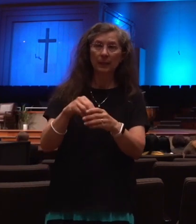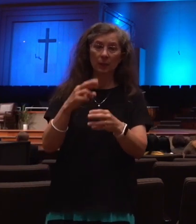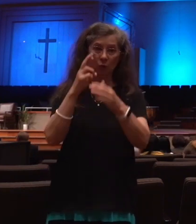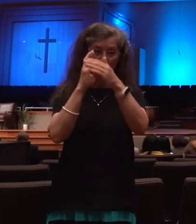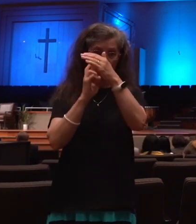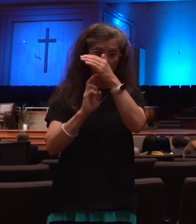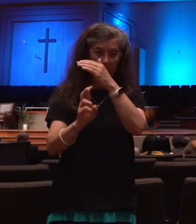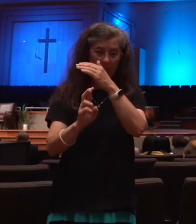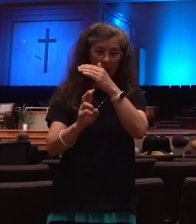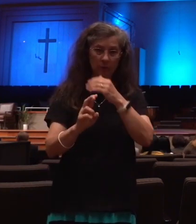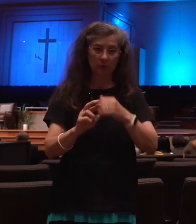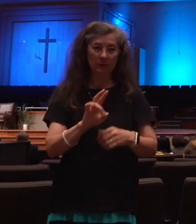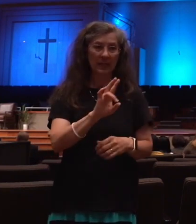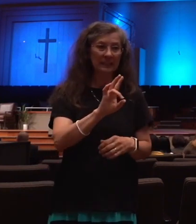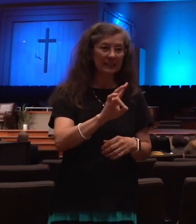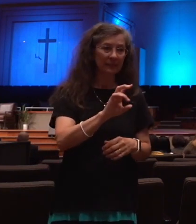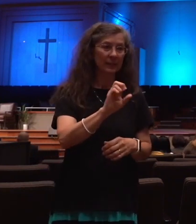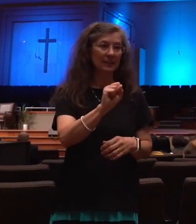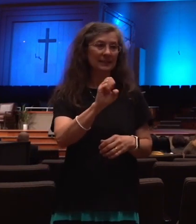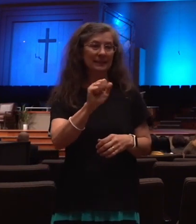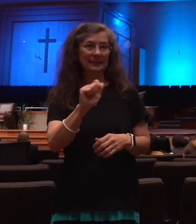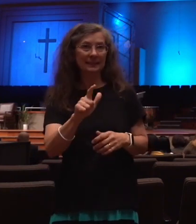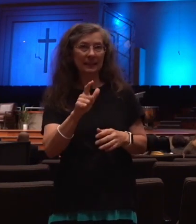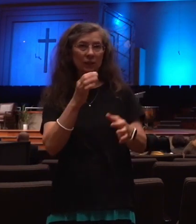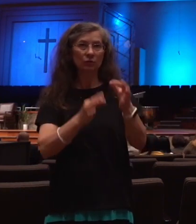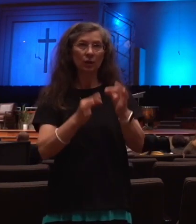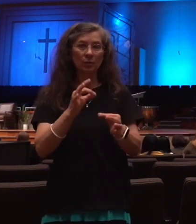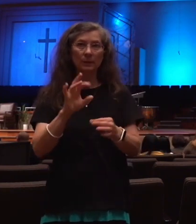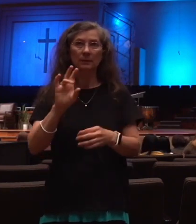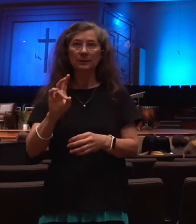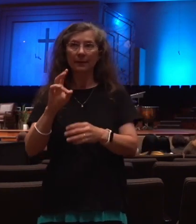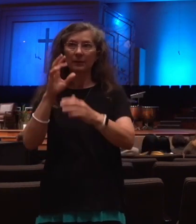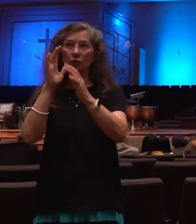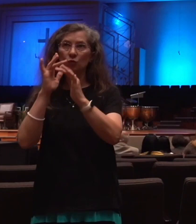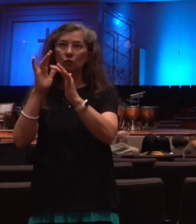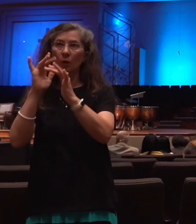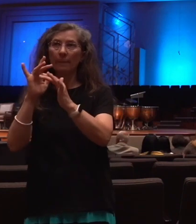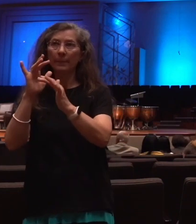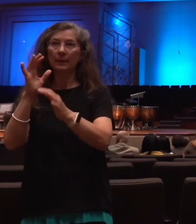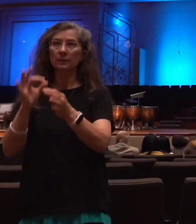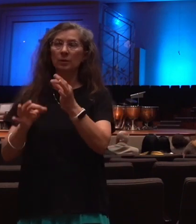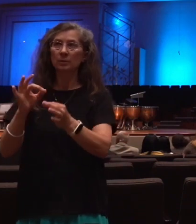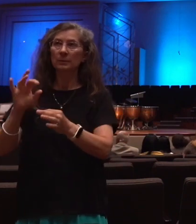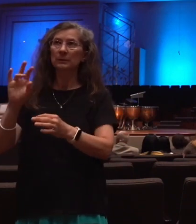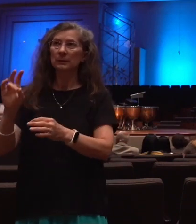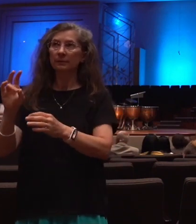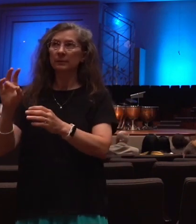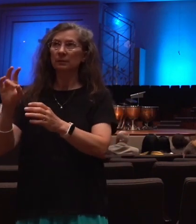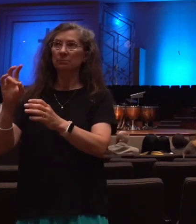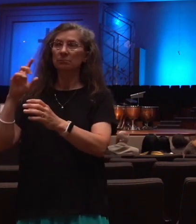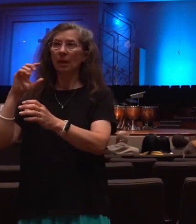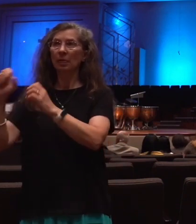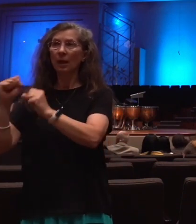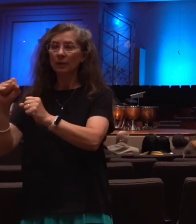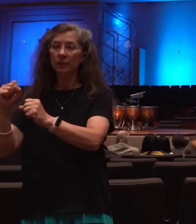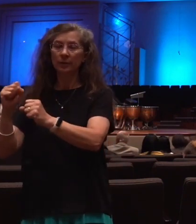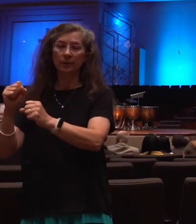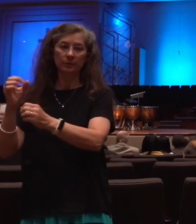Seven sealed judgments, the seven trumpet judgments, the seven thunder judgments, the seven vile judgments. Now, we don't have time to go through all those,